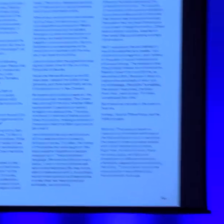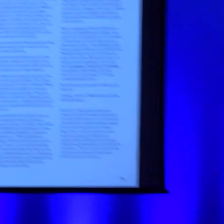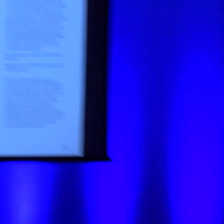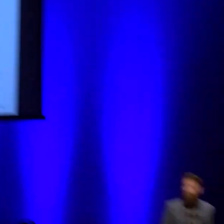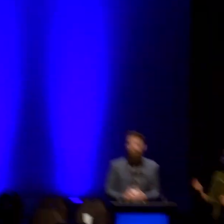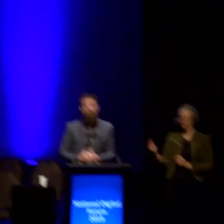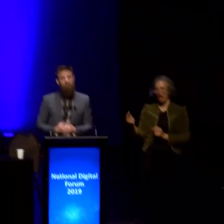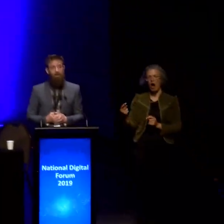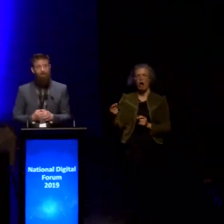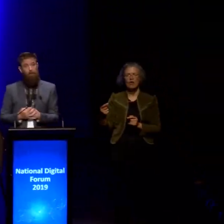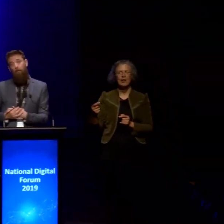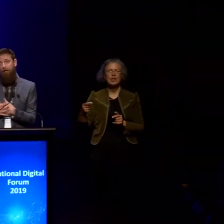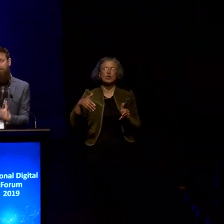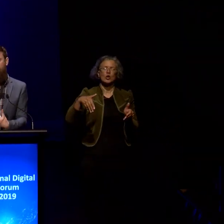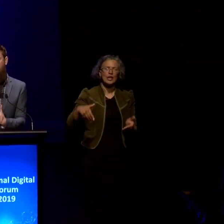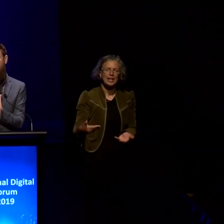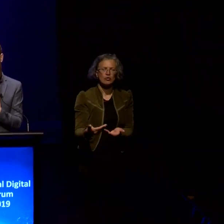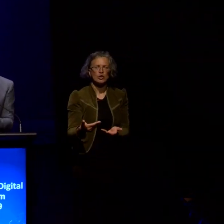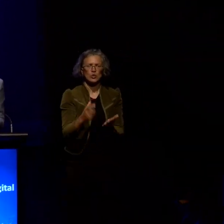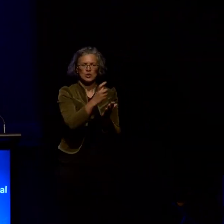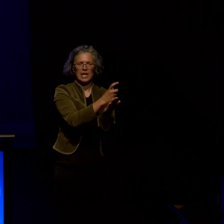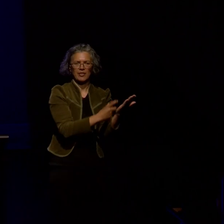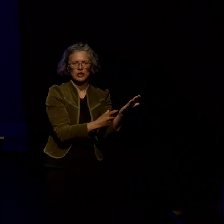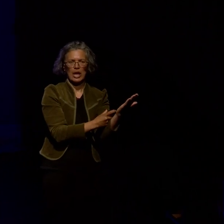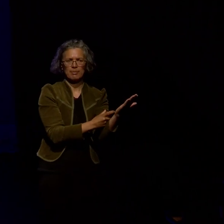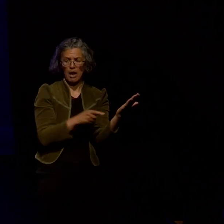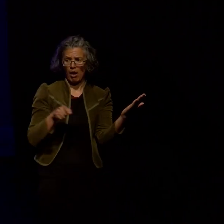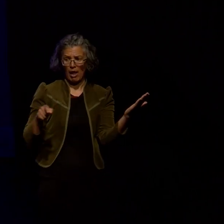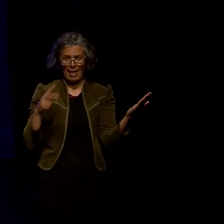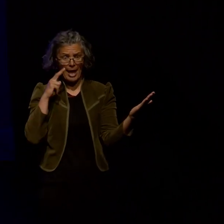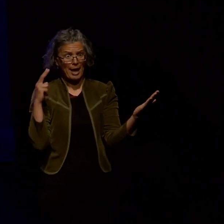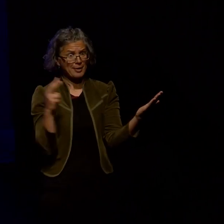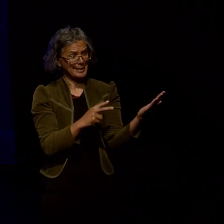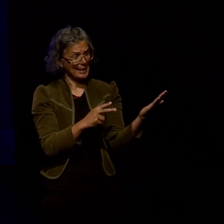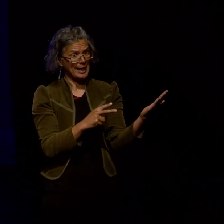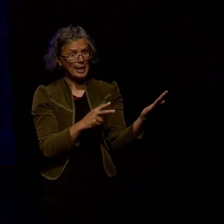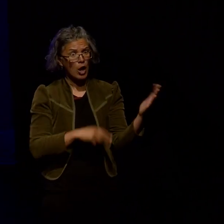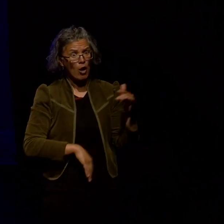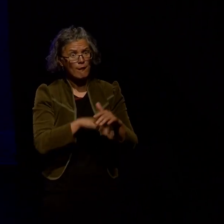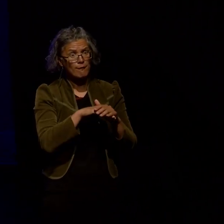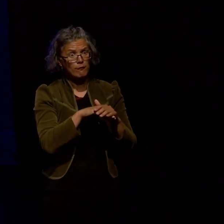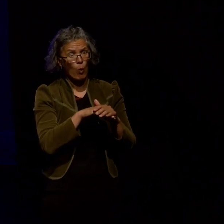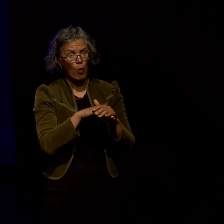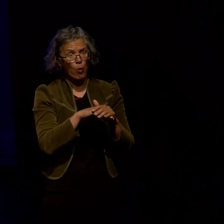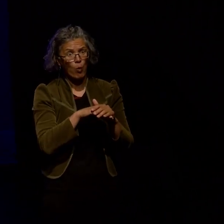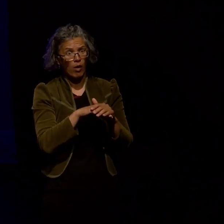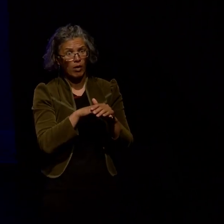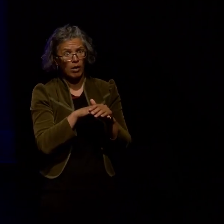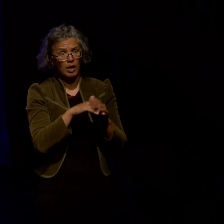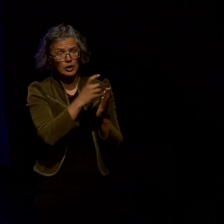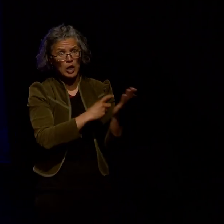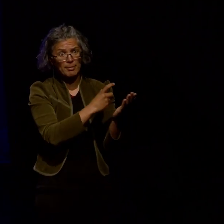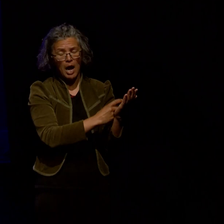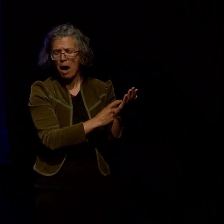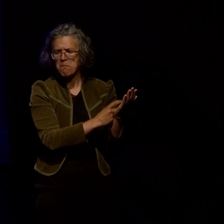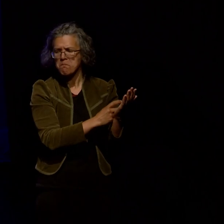most of the time the authors never saw the contents of the chapter. I would give them to them if they requested it but instead we just